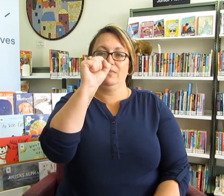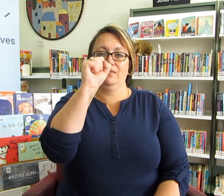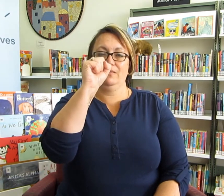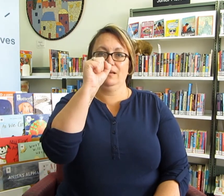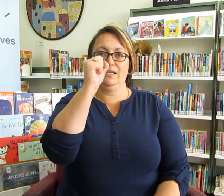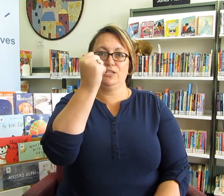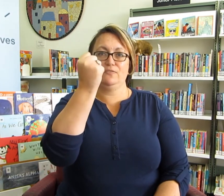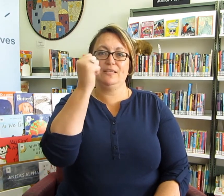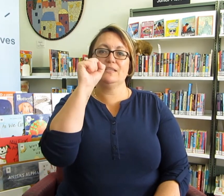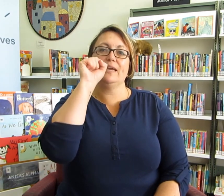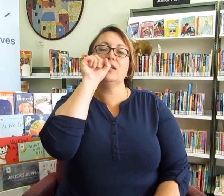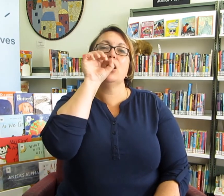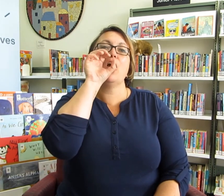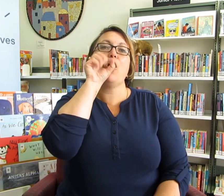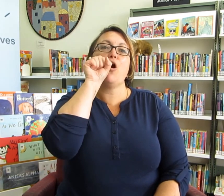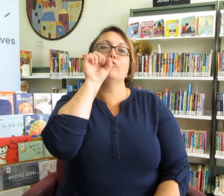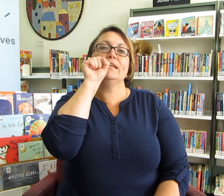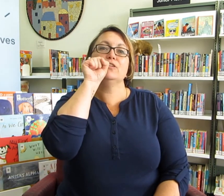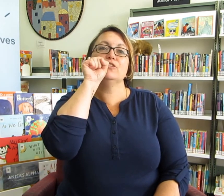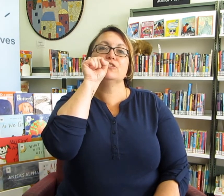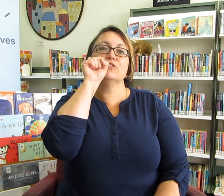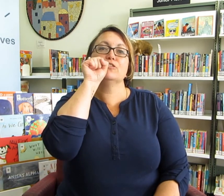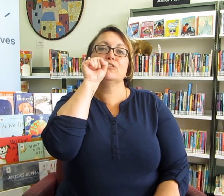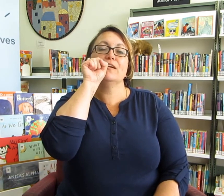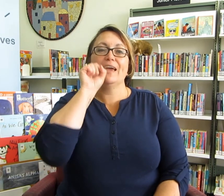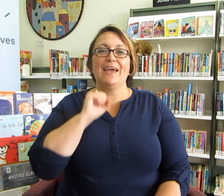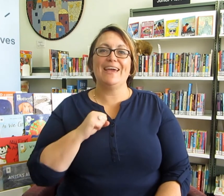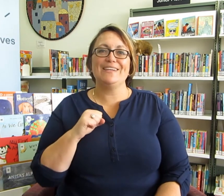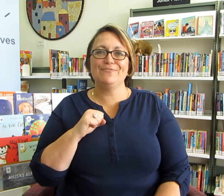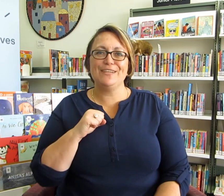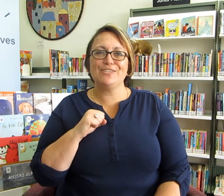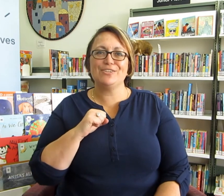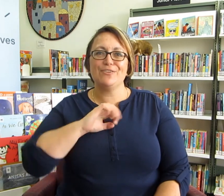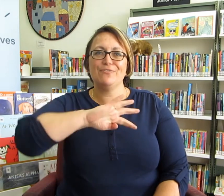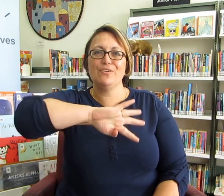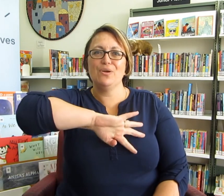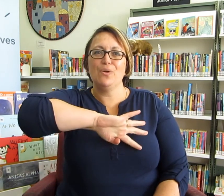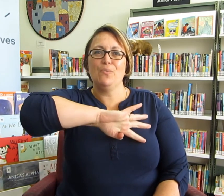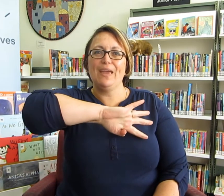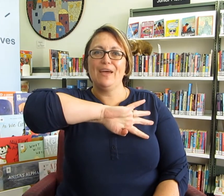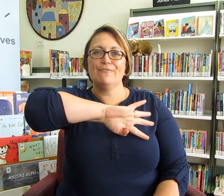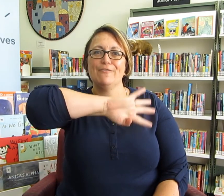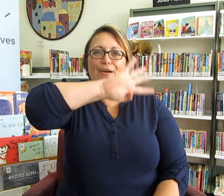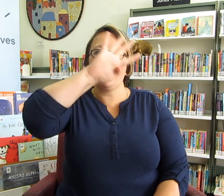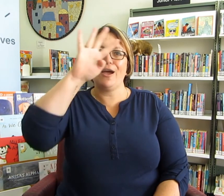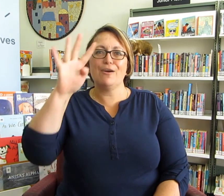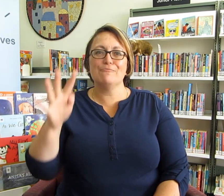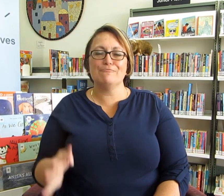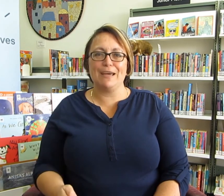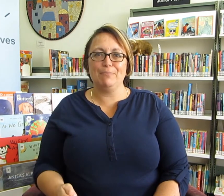clenched fist again, orange. And to finish it off we have a rainbow.